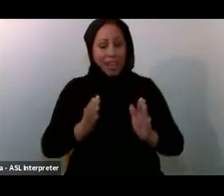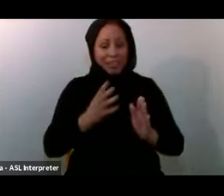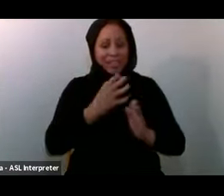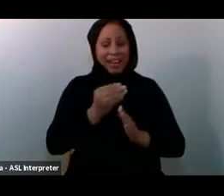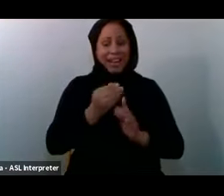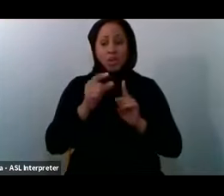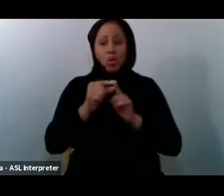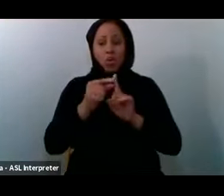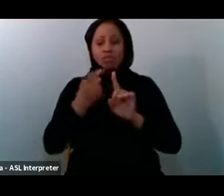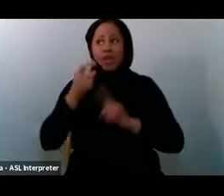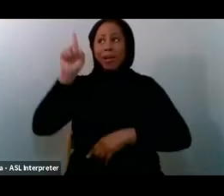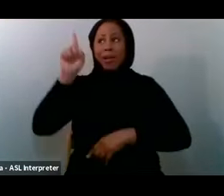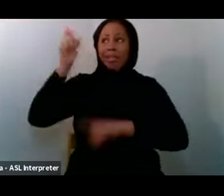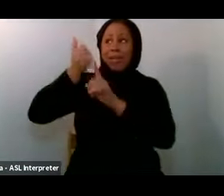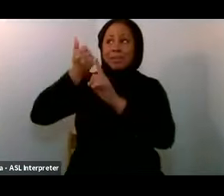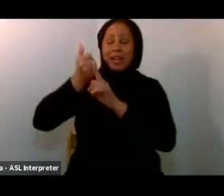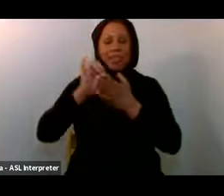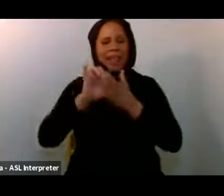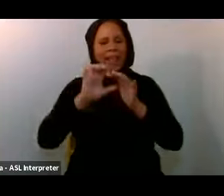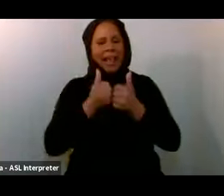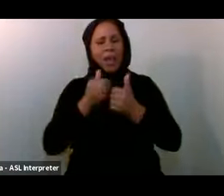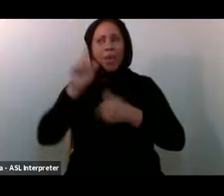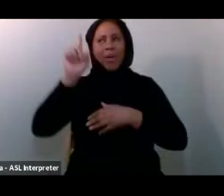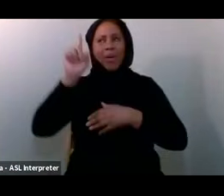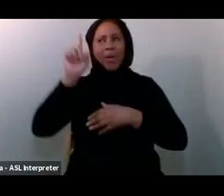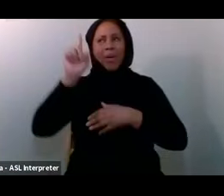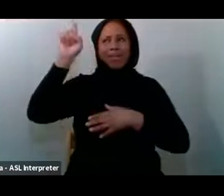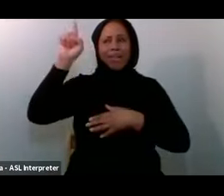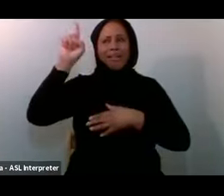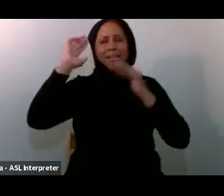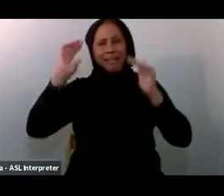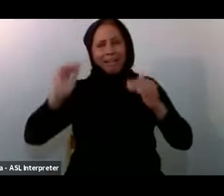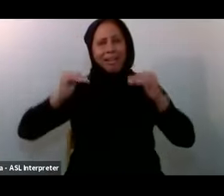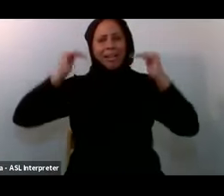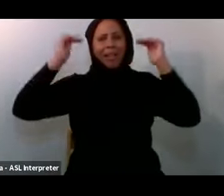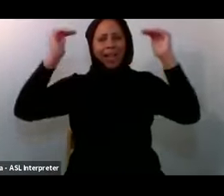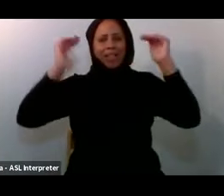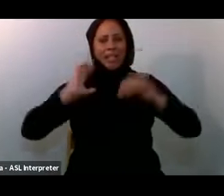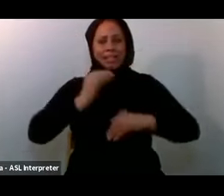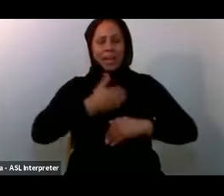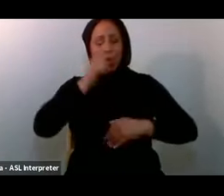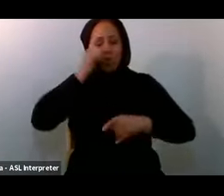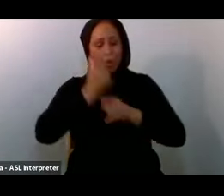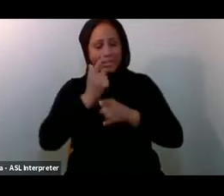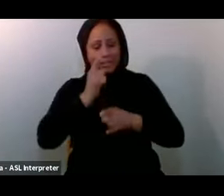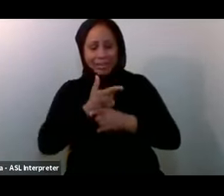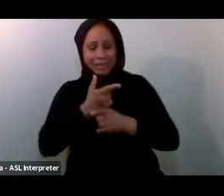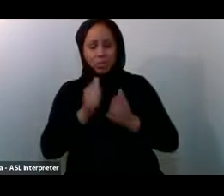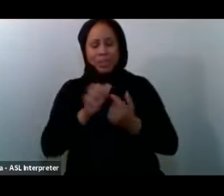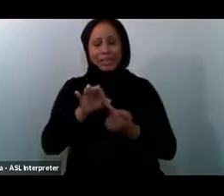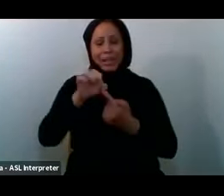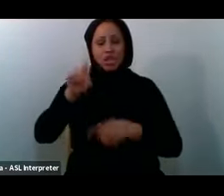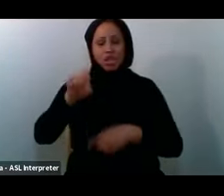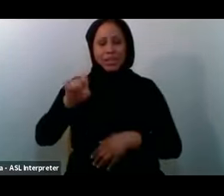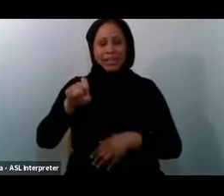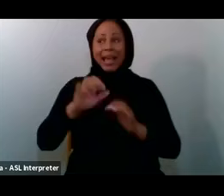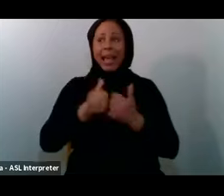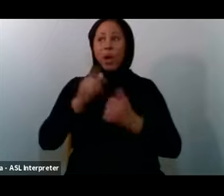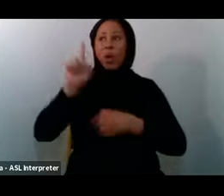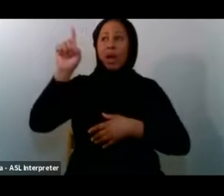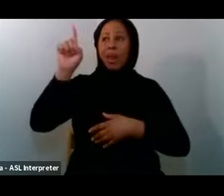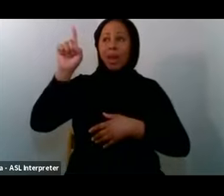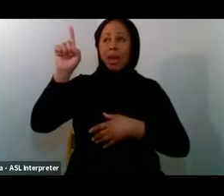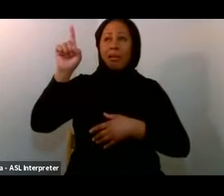that Is how Allah Subhanahu Wa ta'ala Elevates Our brothers And sisters With special Needs How Allah Subhanahu Wa ta'ala